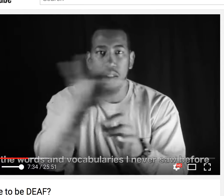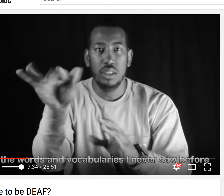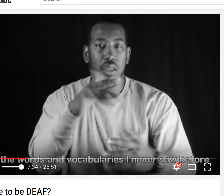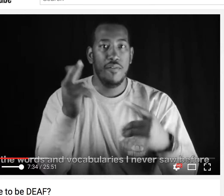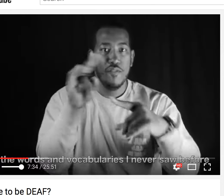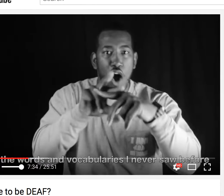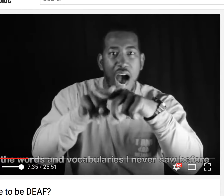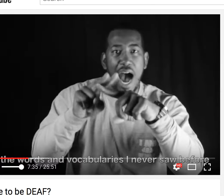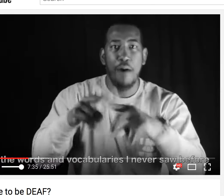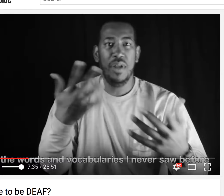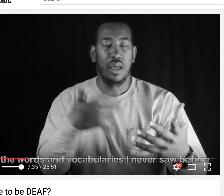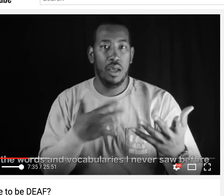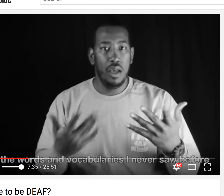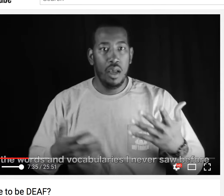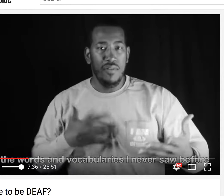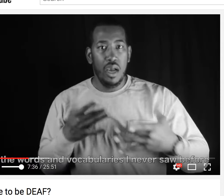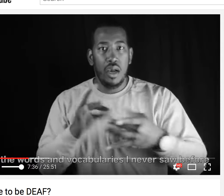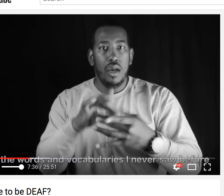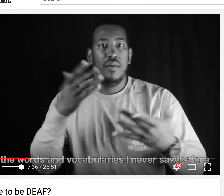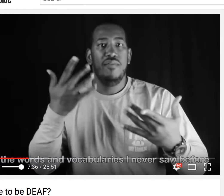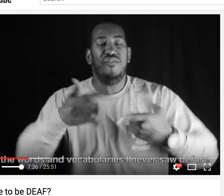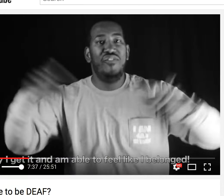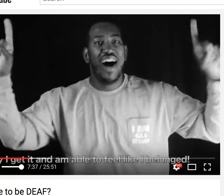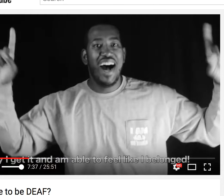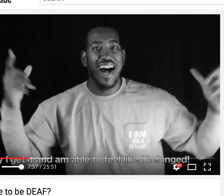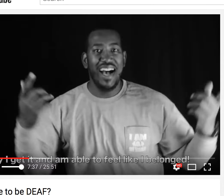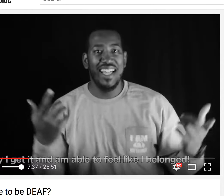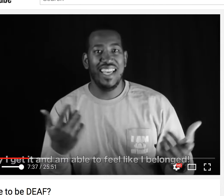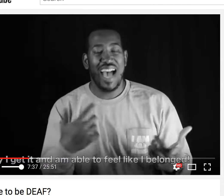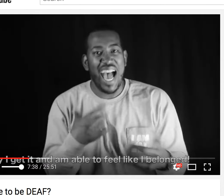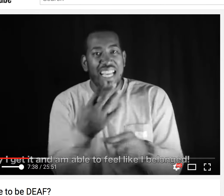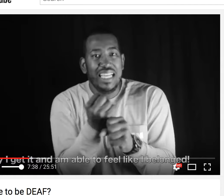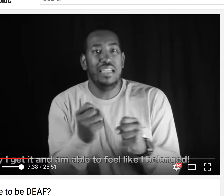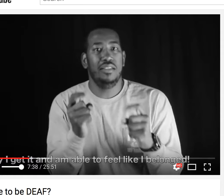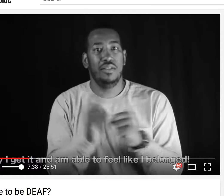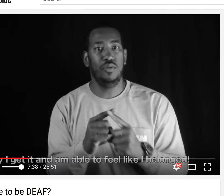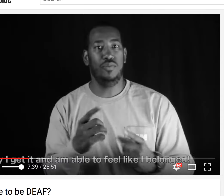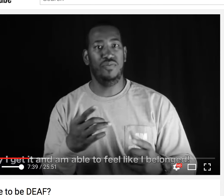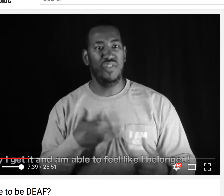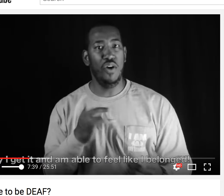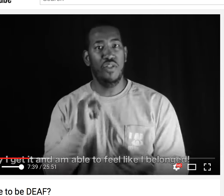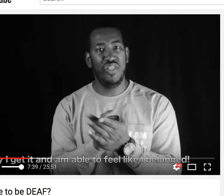And I just got overwhelmed with all these feelings, the vocabulary, the things I was finally understanding.